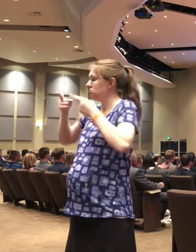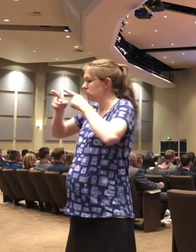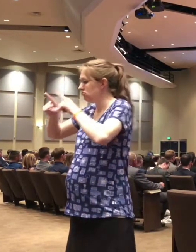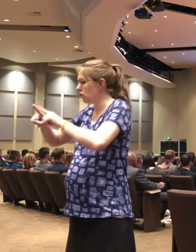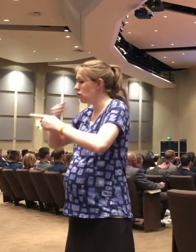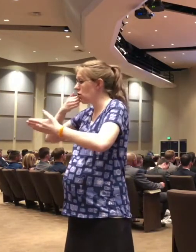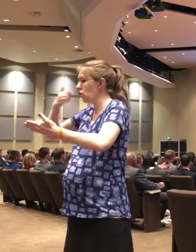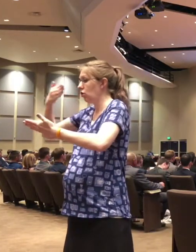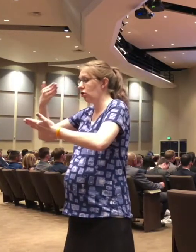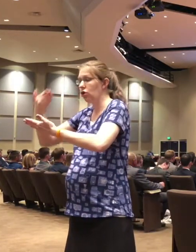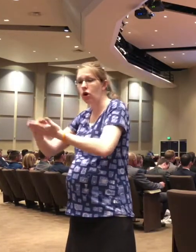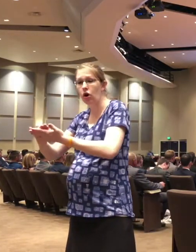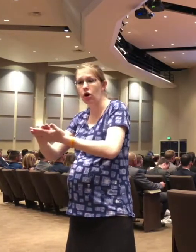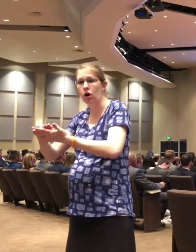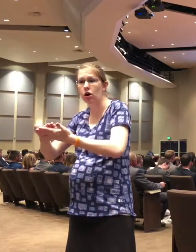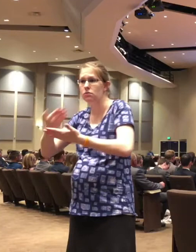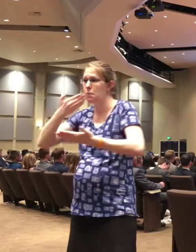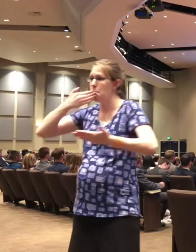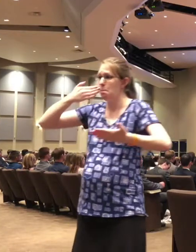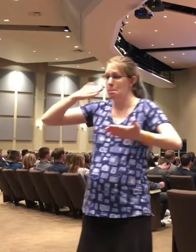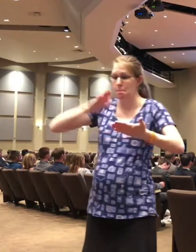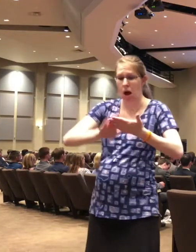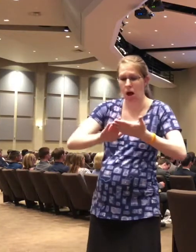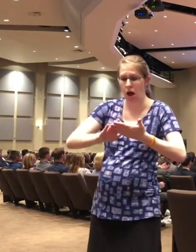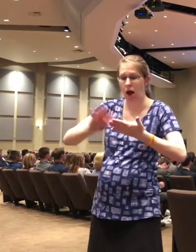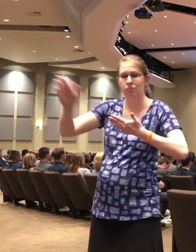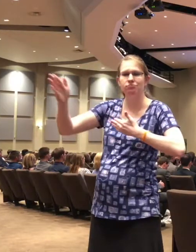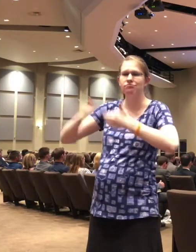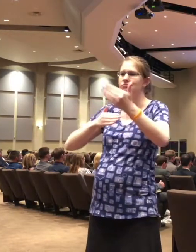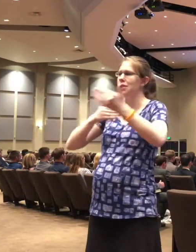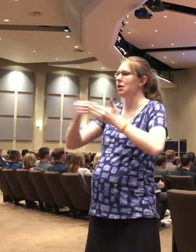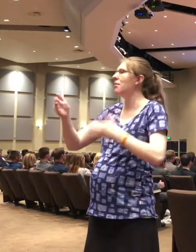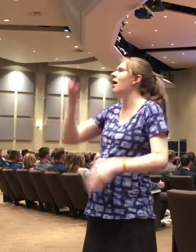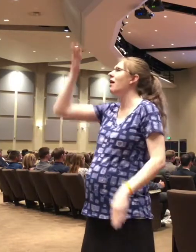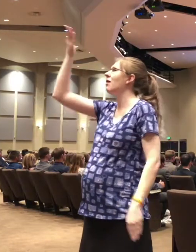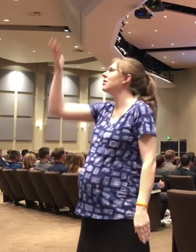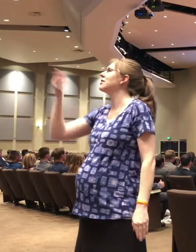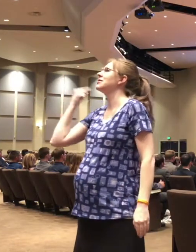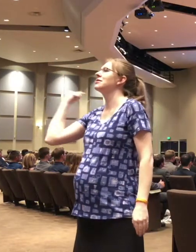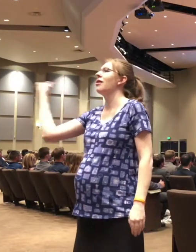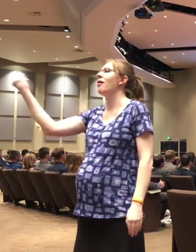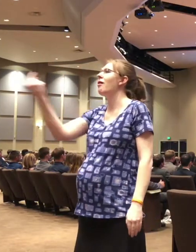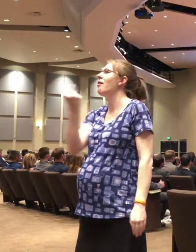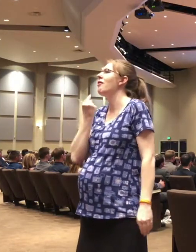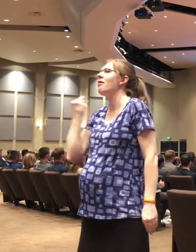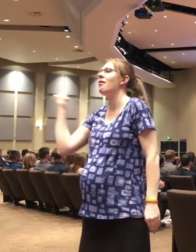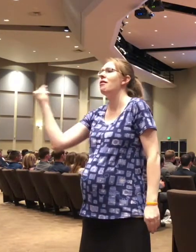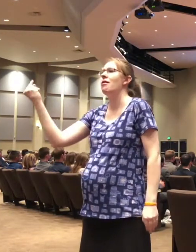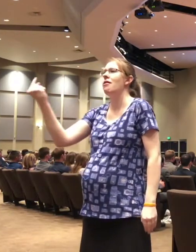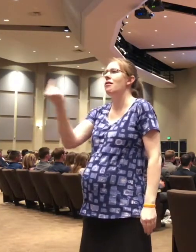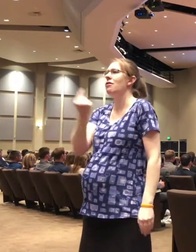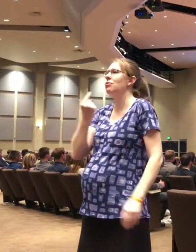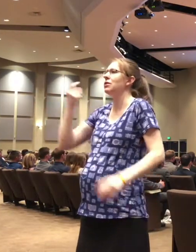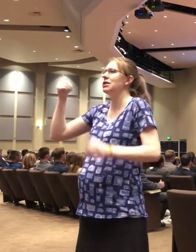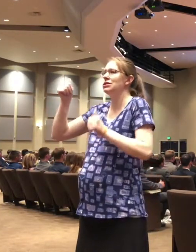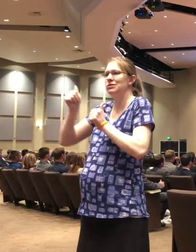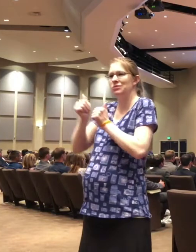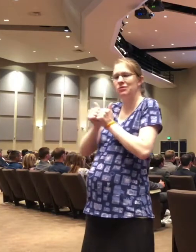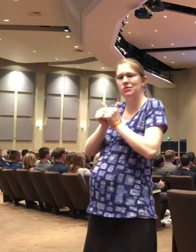in the valley. When things go wrong, He'll